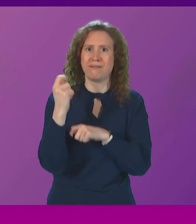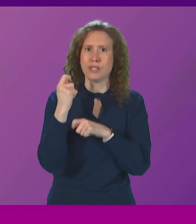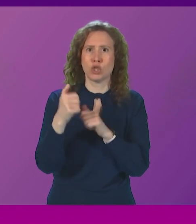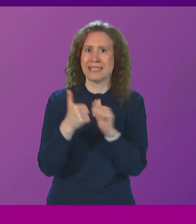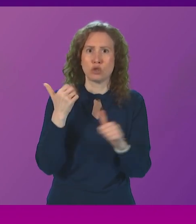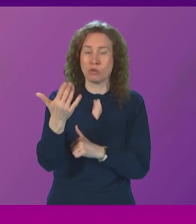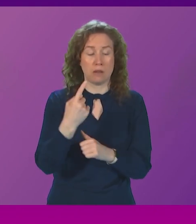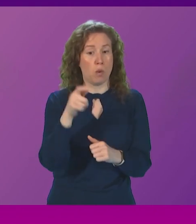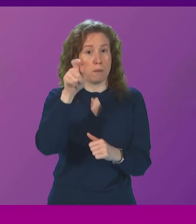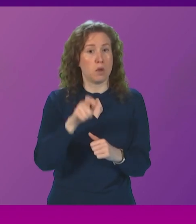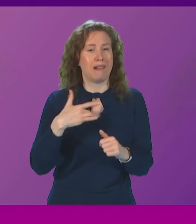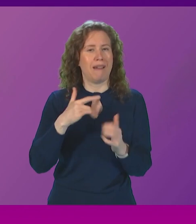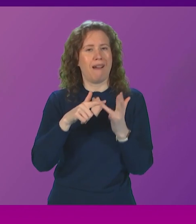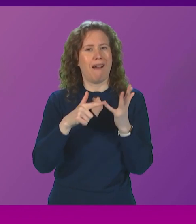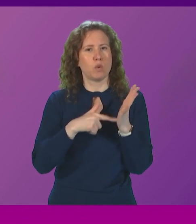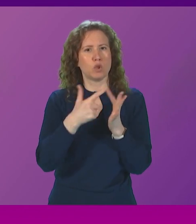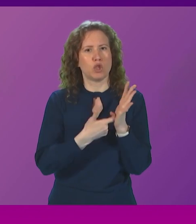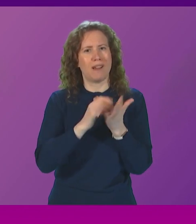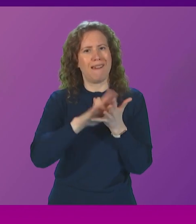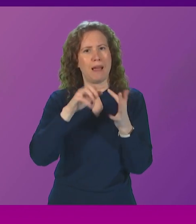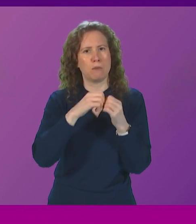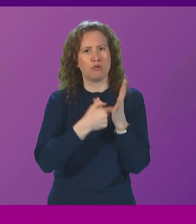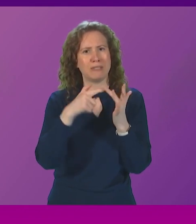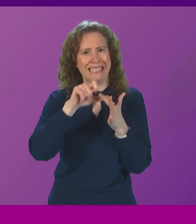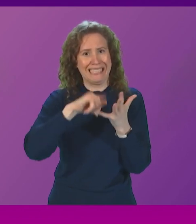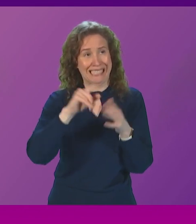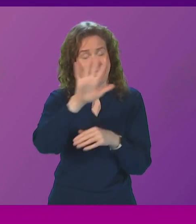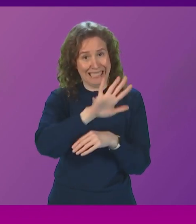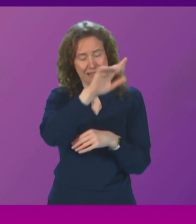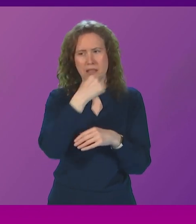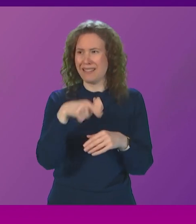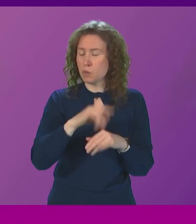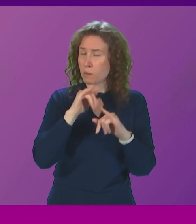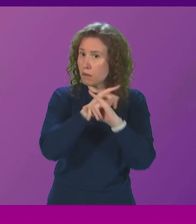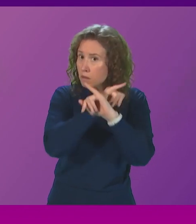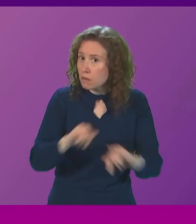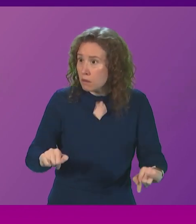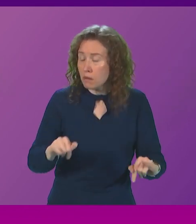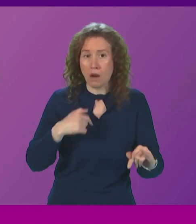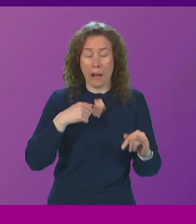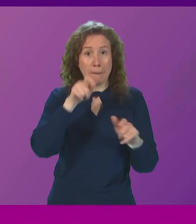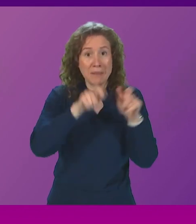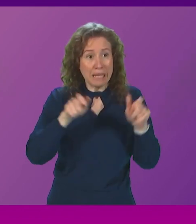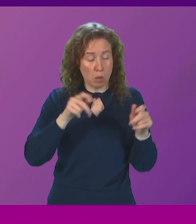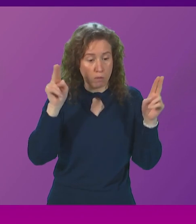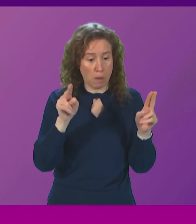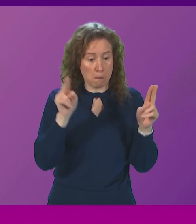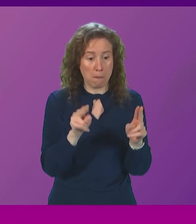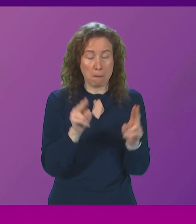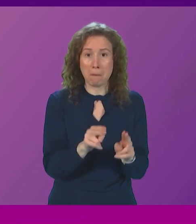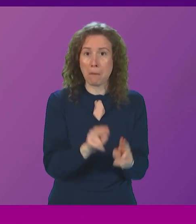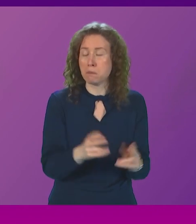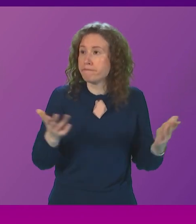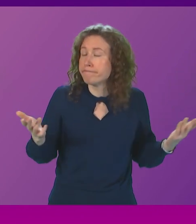A fisherman from the Outer Hebrides said it will be absolutely devastating. And you'll see a loss of population in these areas